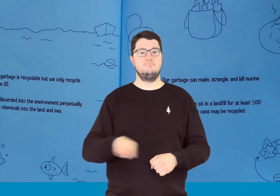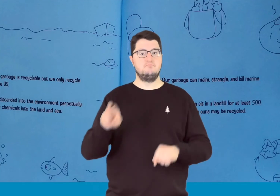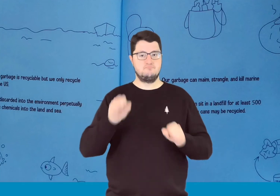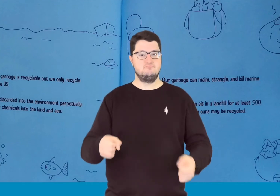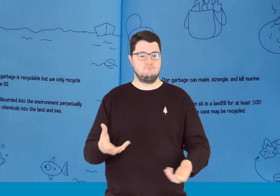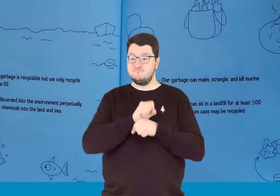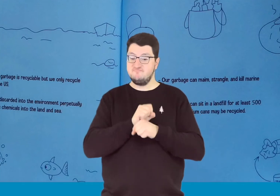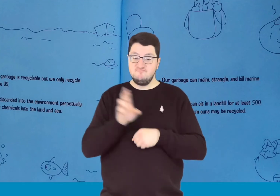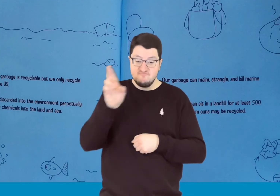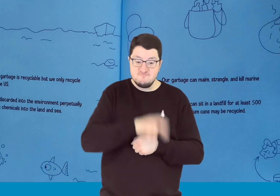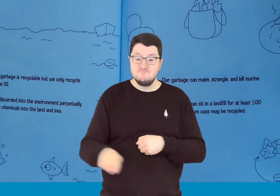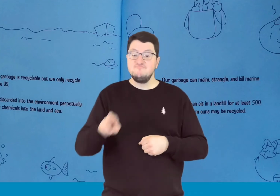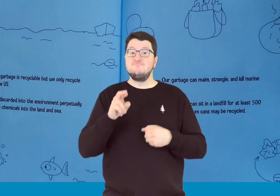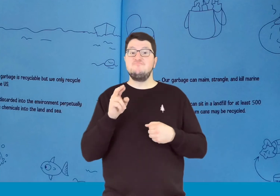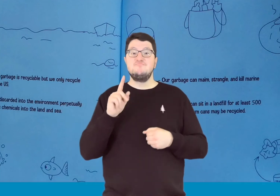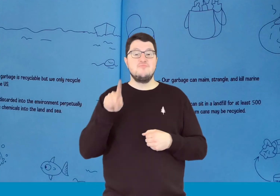30% in the U.S.